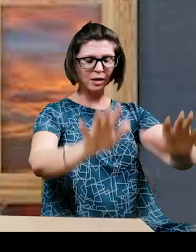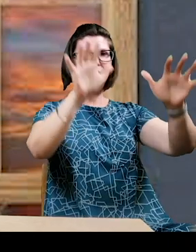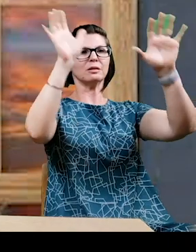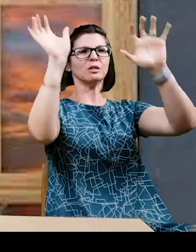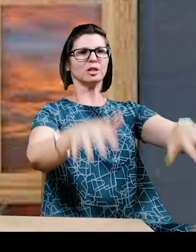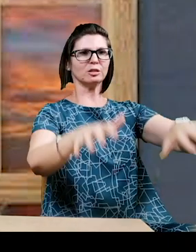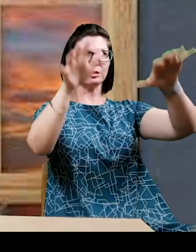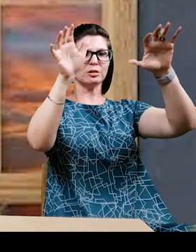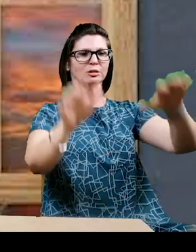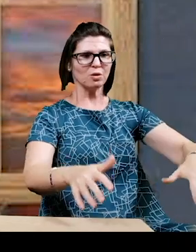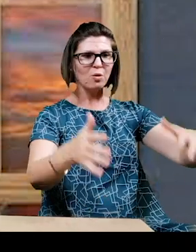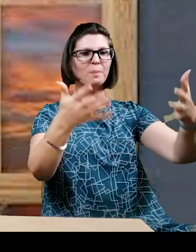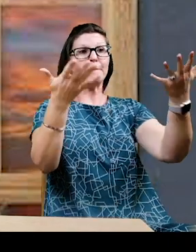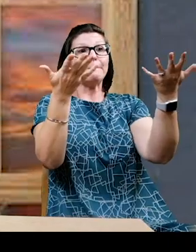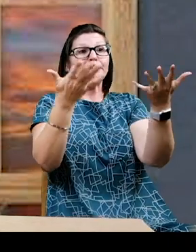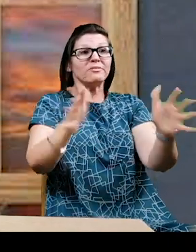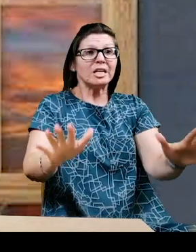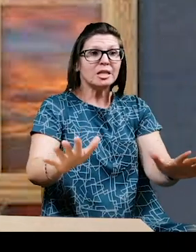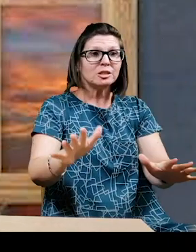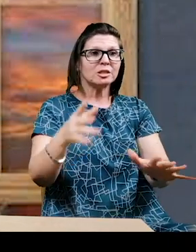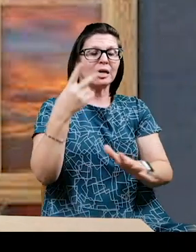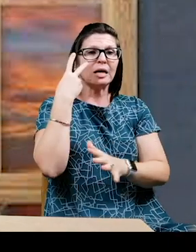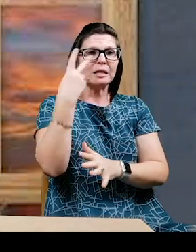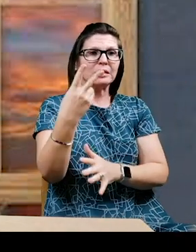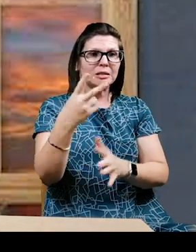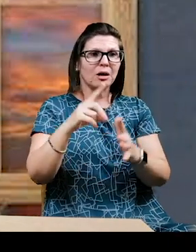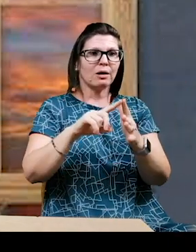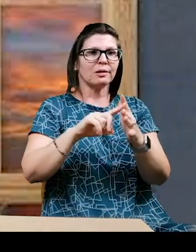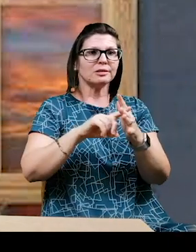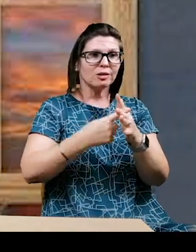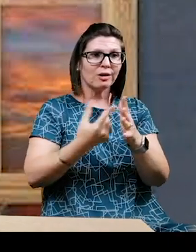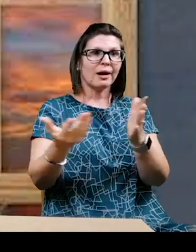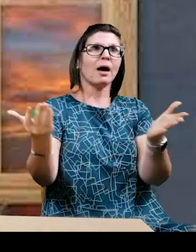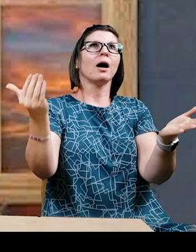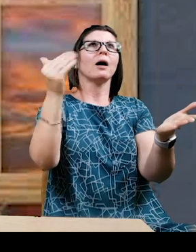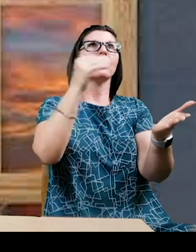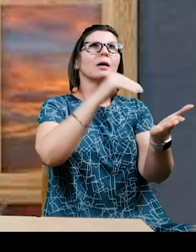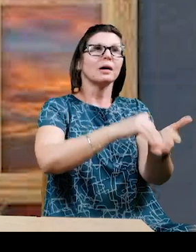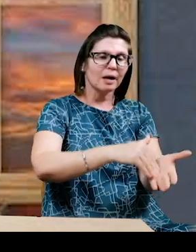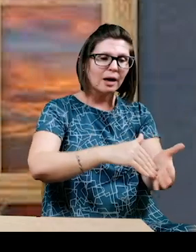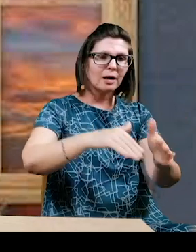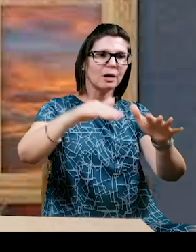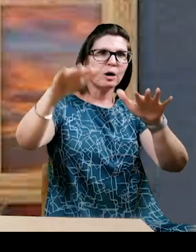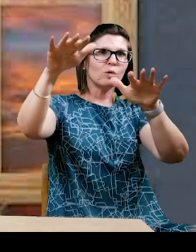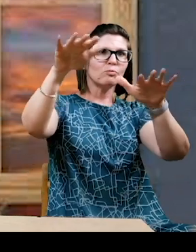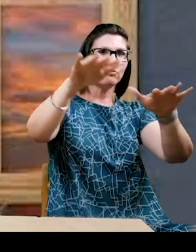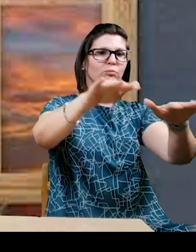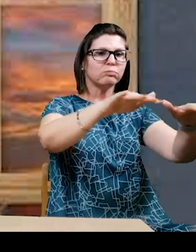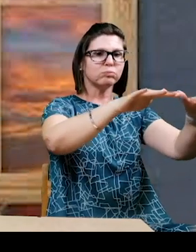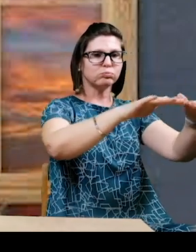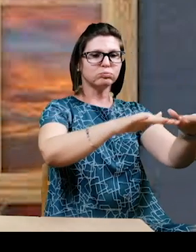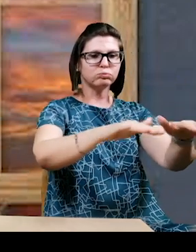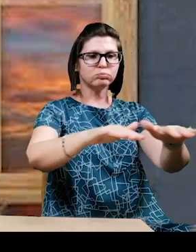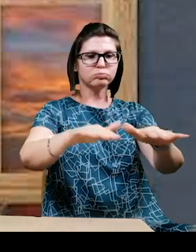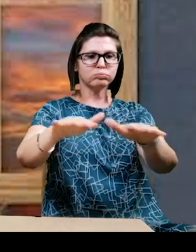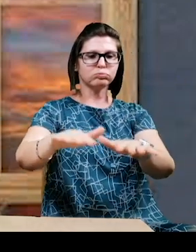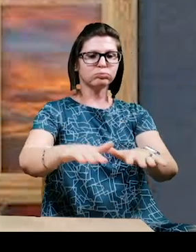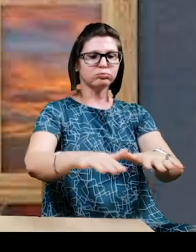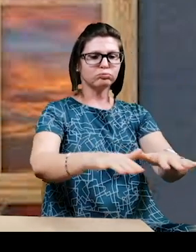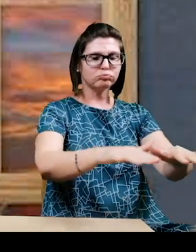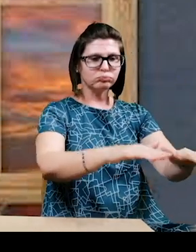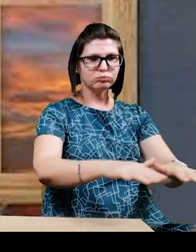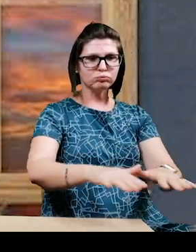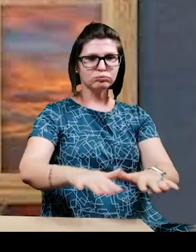out. And Edward saw that he was beginning again his slow descent to the ocean floor.